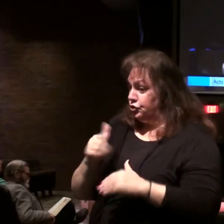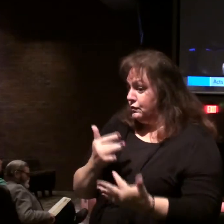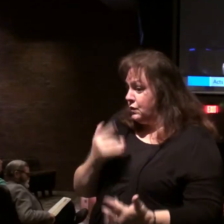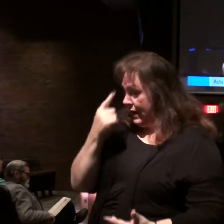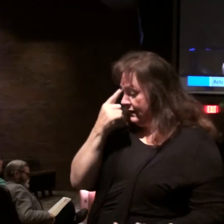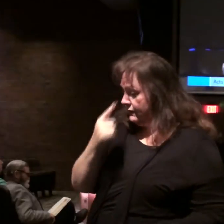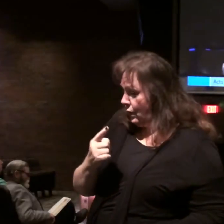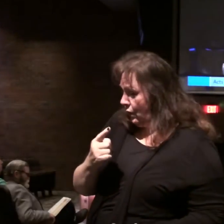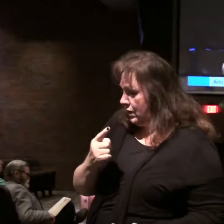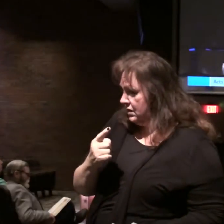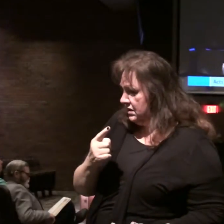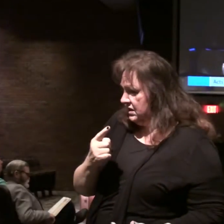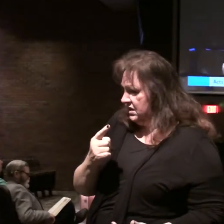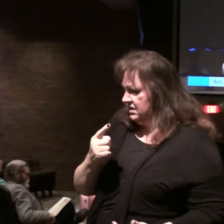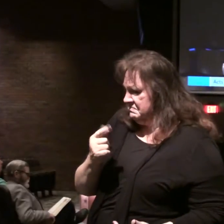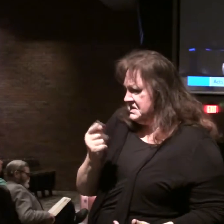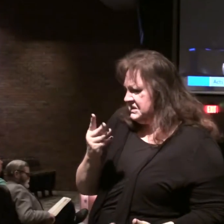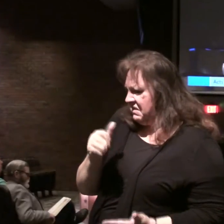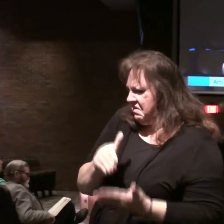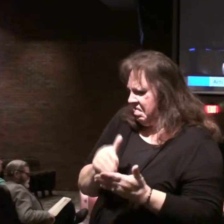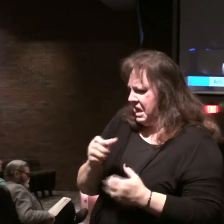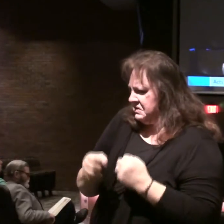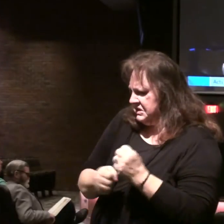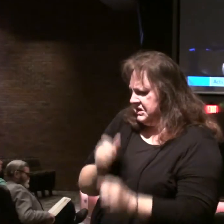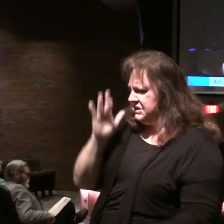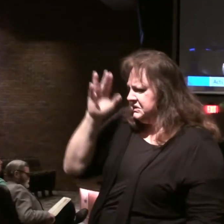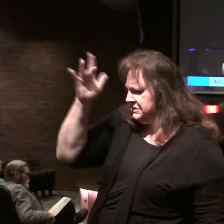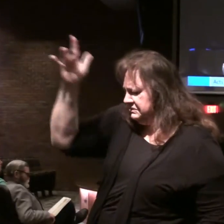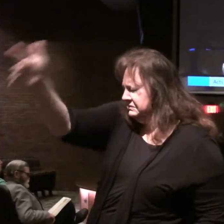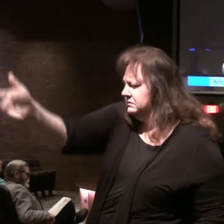at least a couple thousand more years.